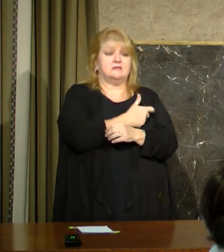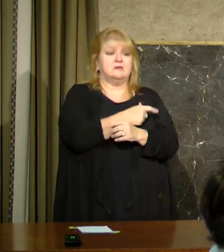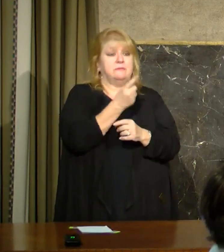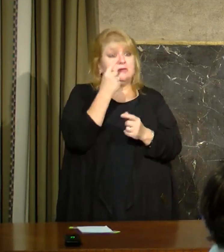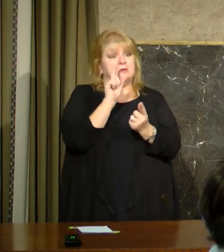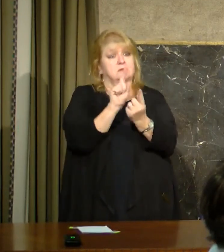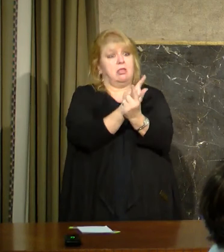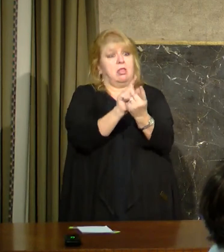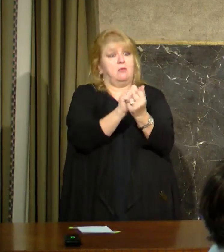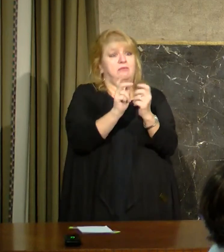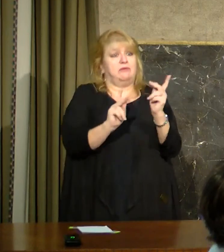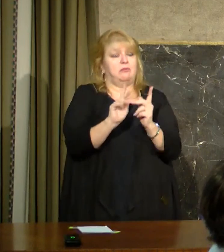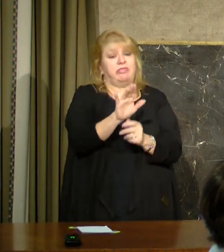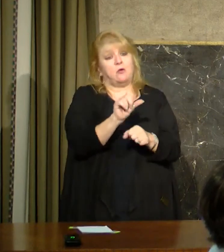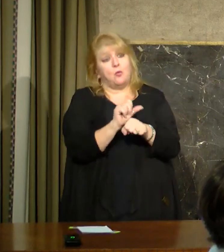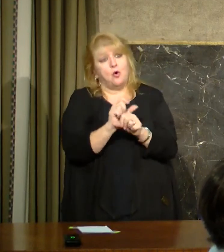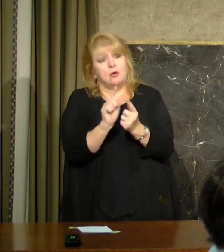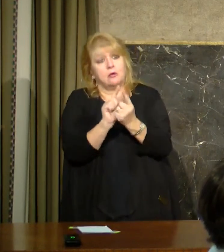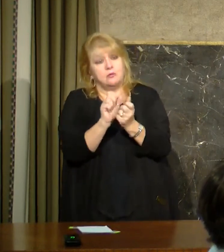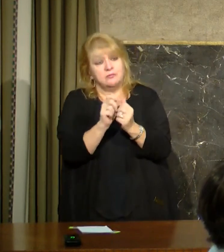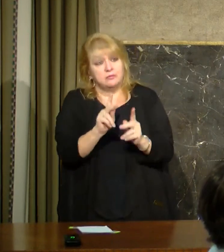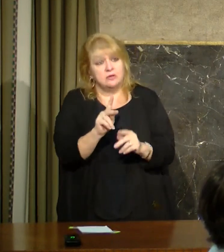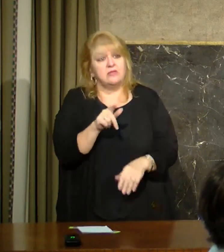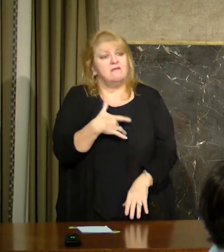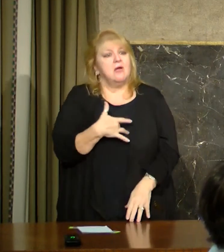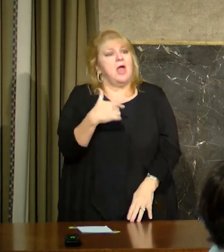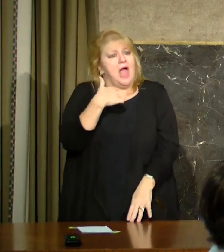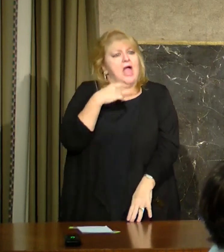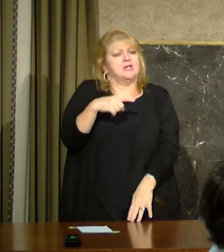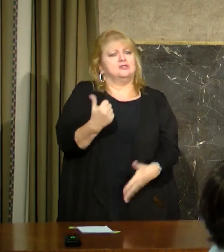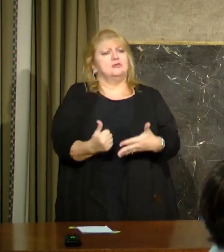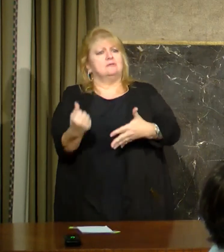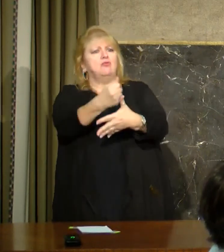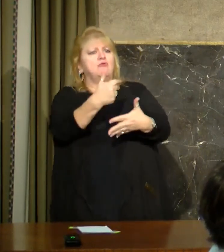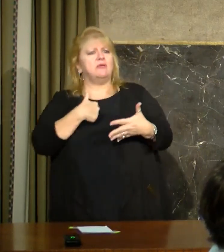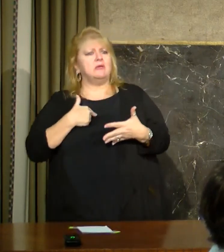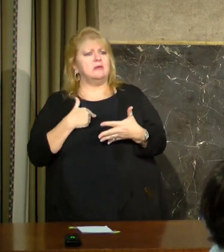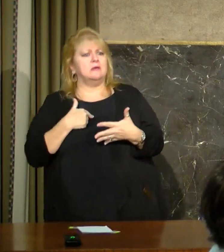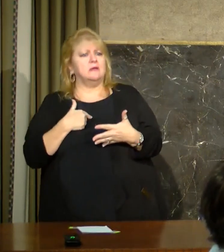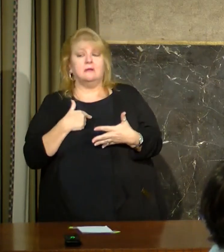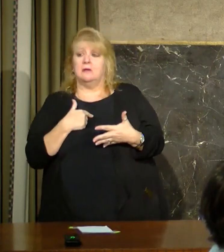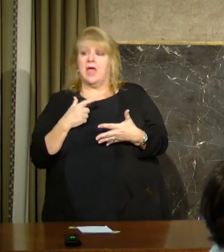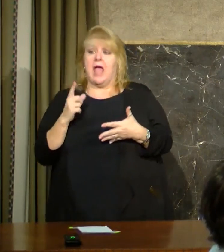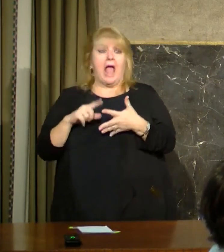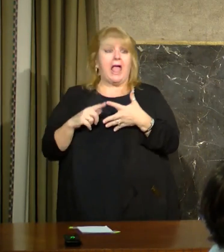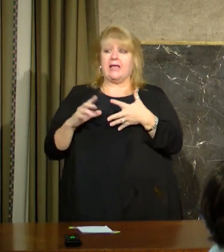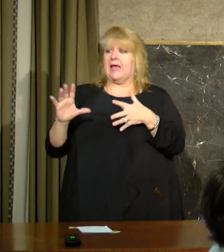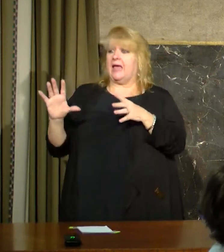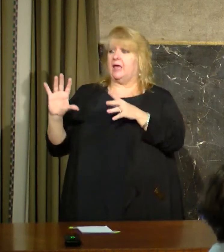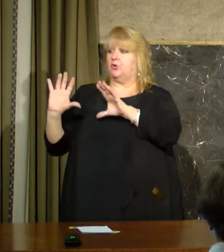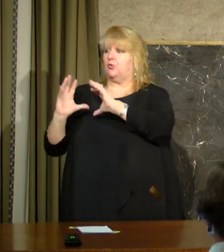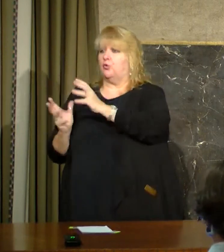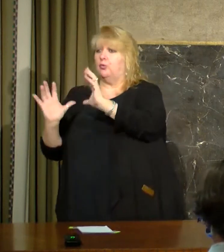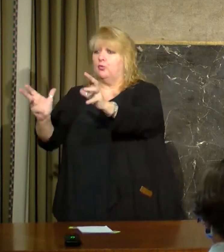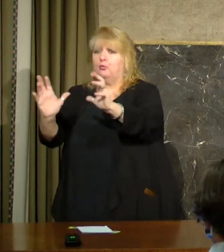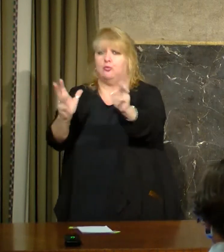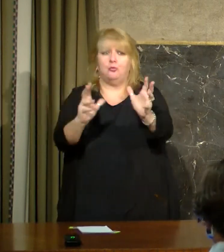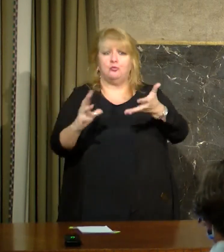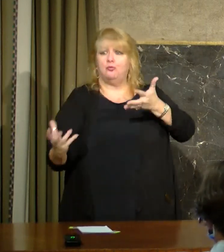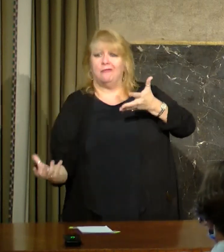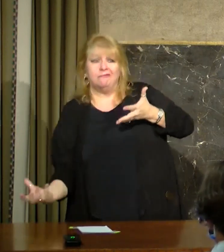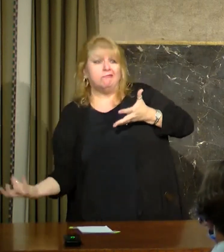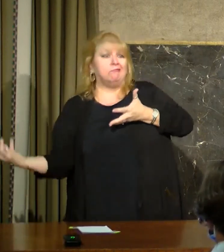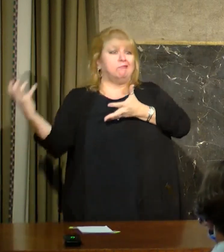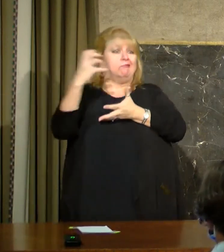believe, and all of whom are in good faith, that they ought to be first. Not everybody can be first. I mean, that's just – it's just not